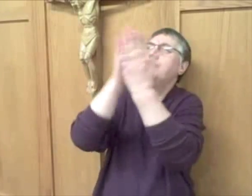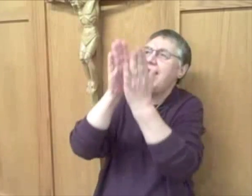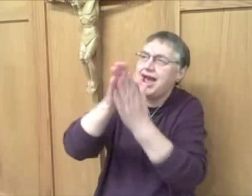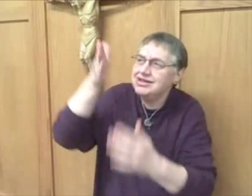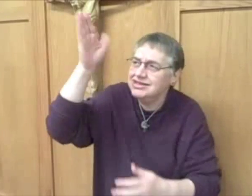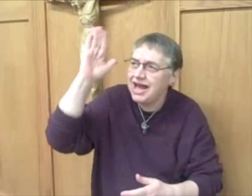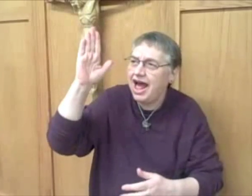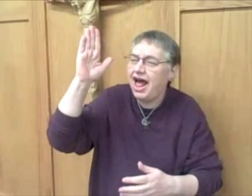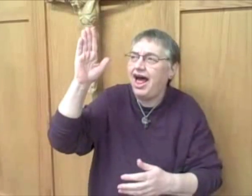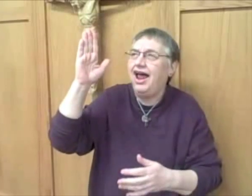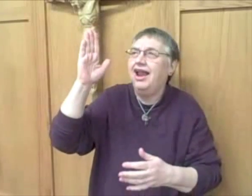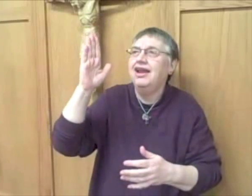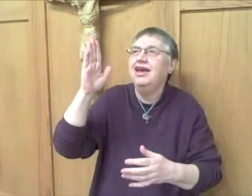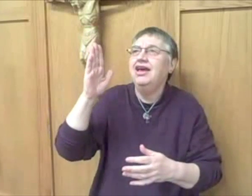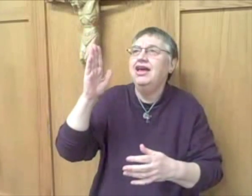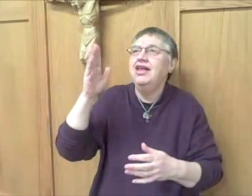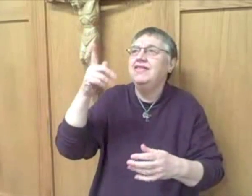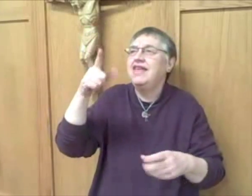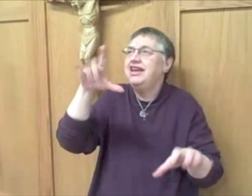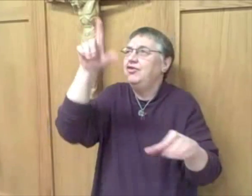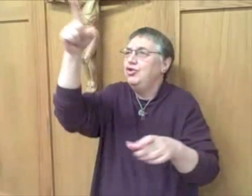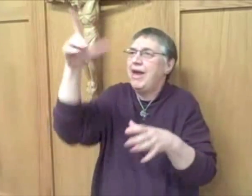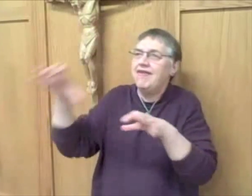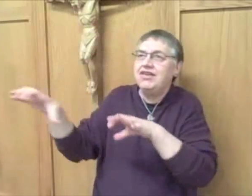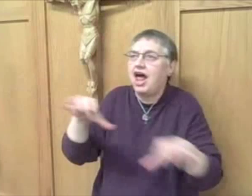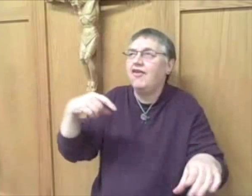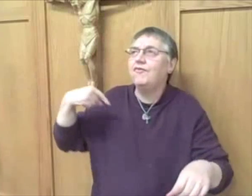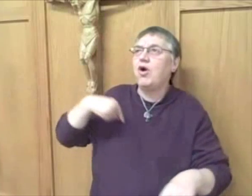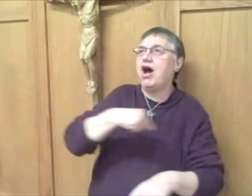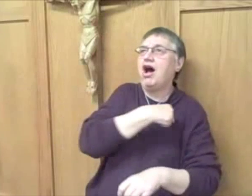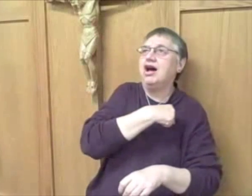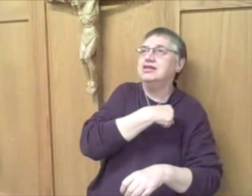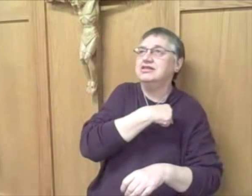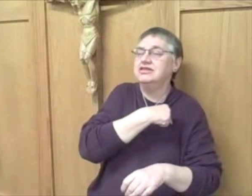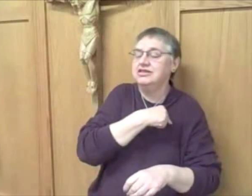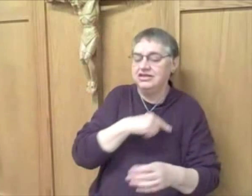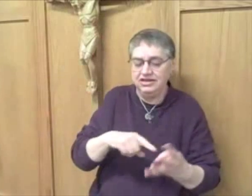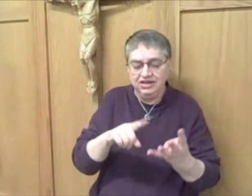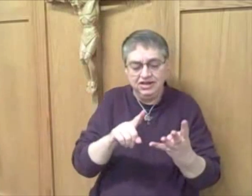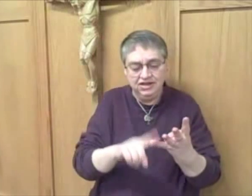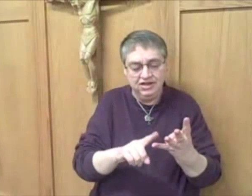I praise God for everything that he's done for us.